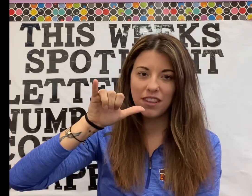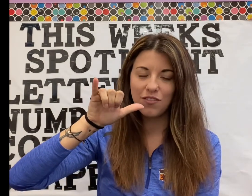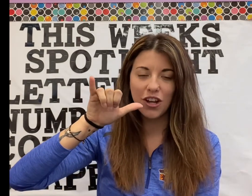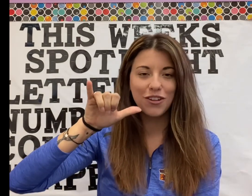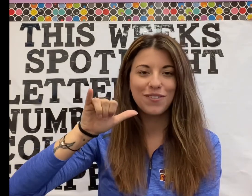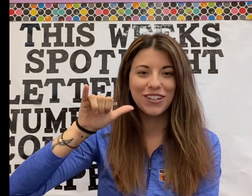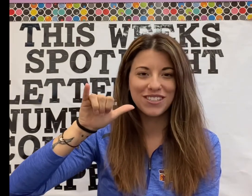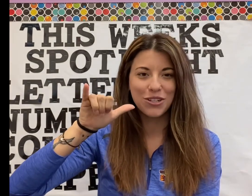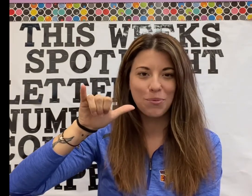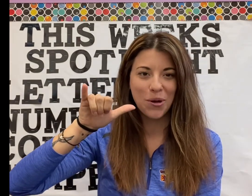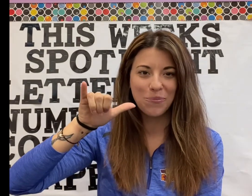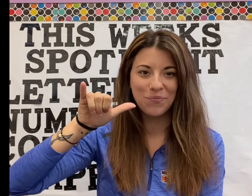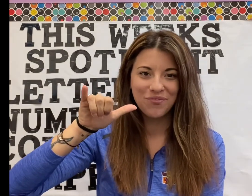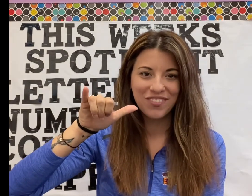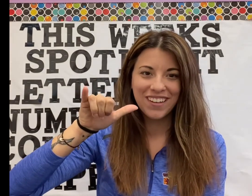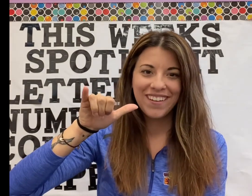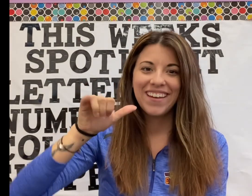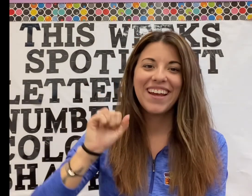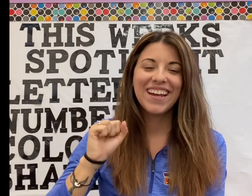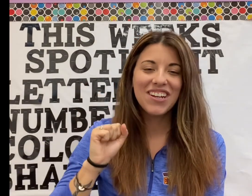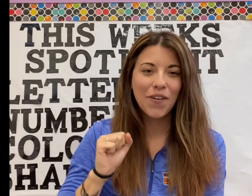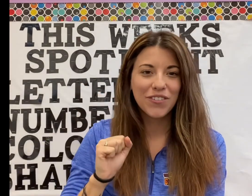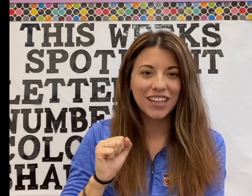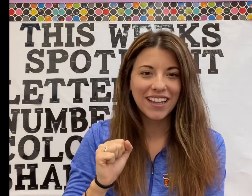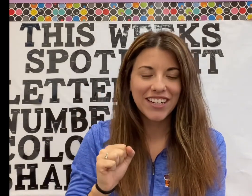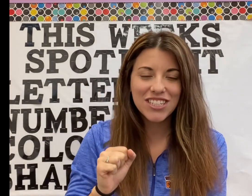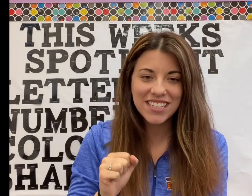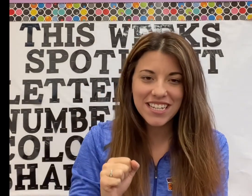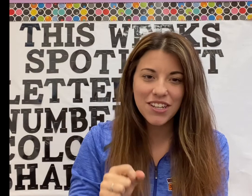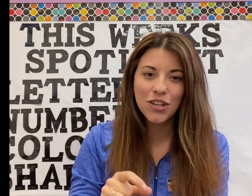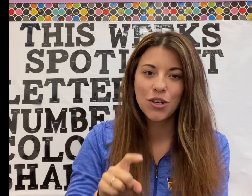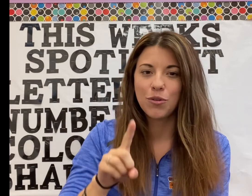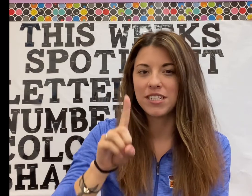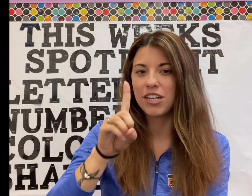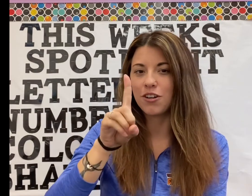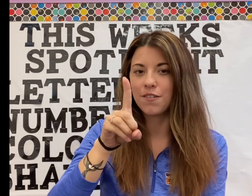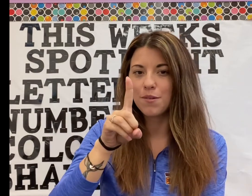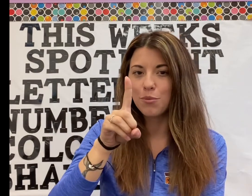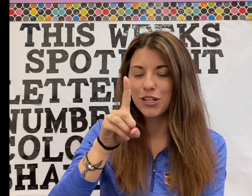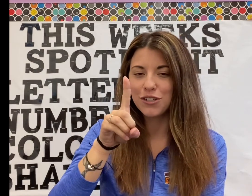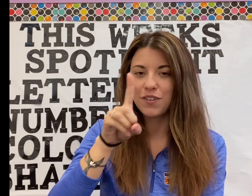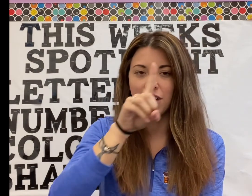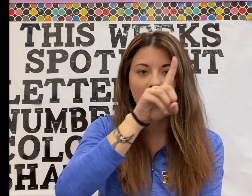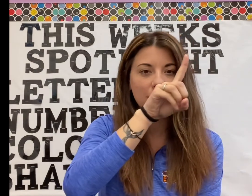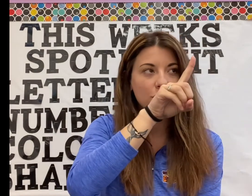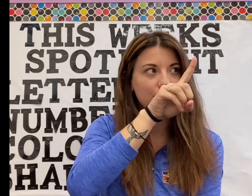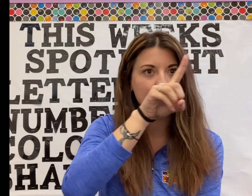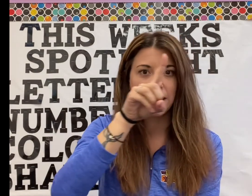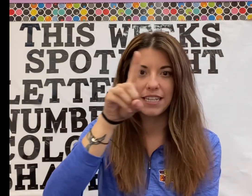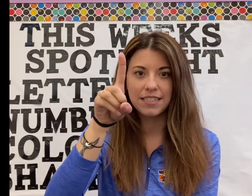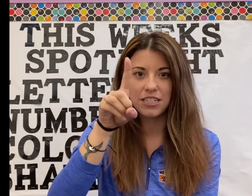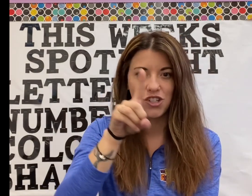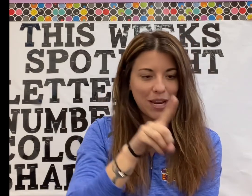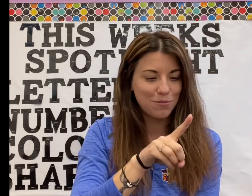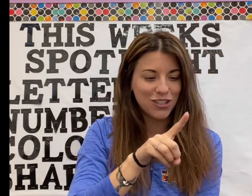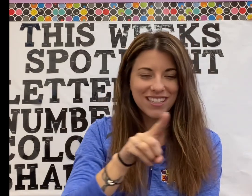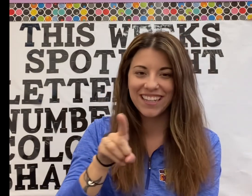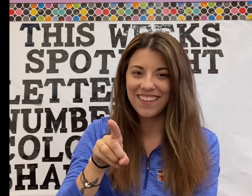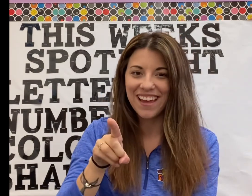leave your other fingers in your palm. And for the letter Z, you want to take your pointer finger and make a Z shape just like that.